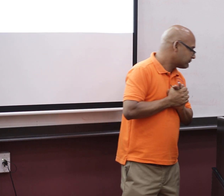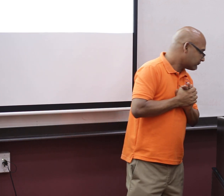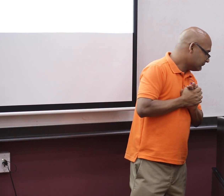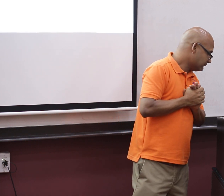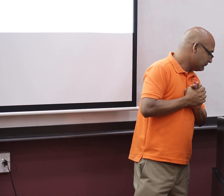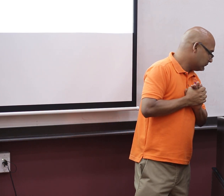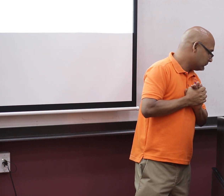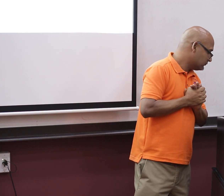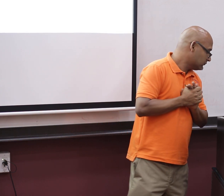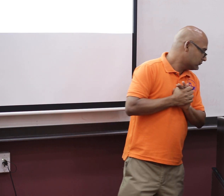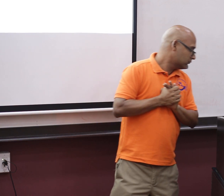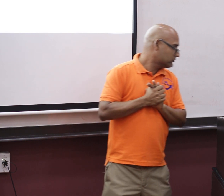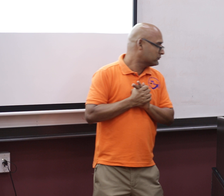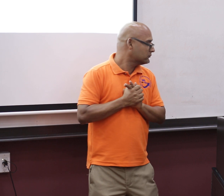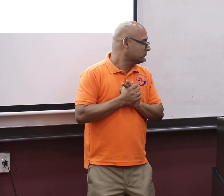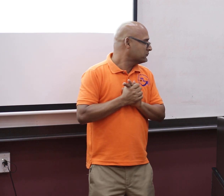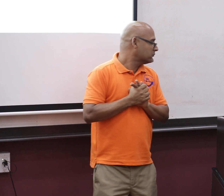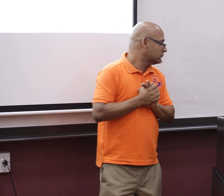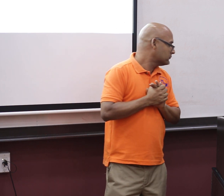can't in to the district. Close to Thank you.